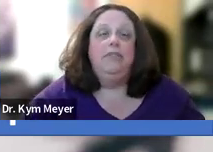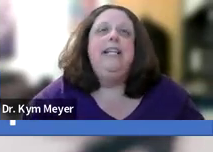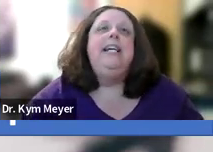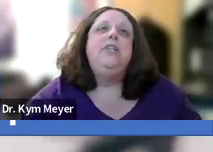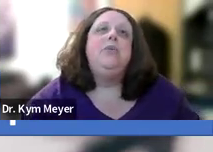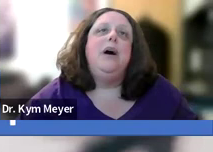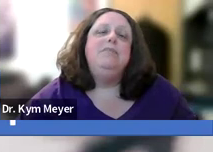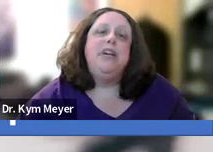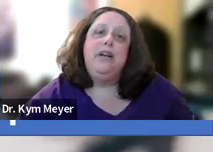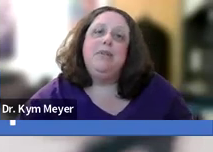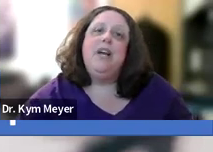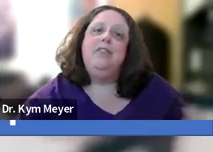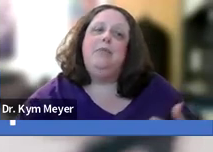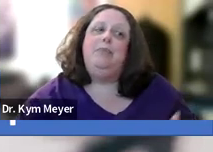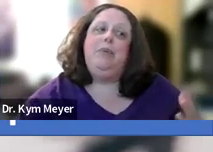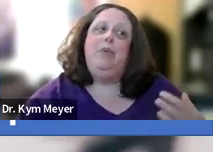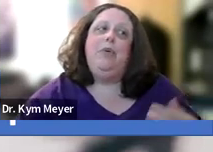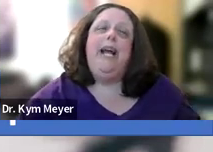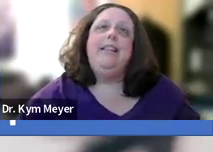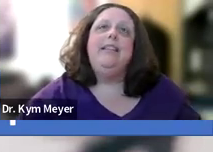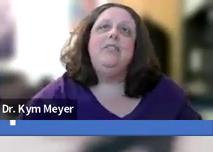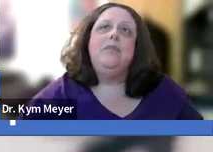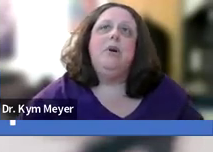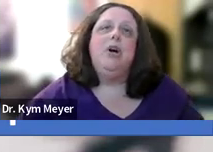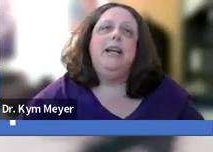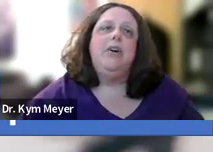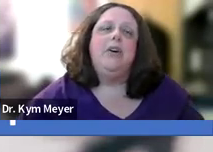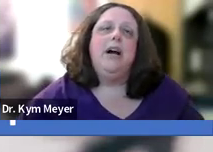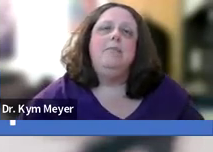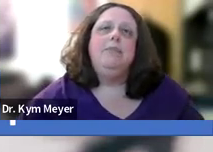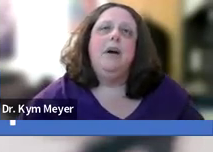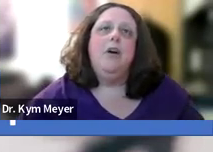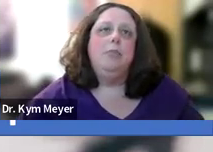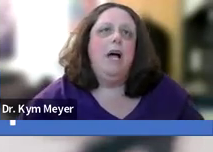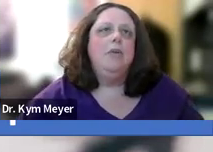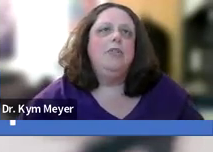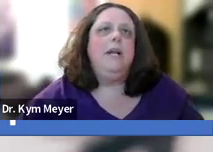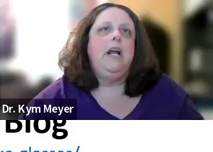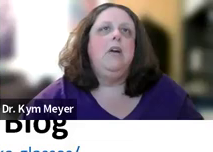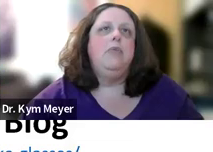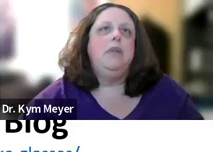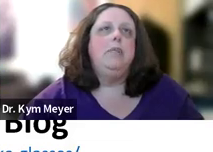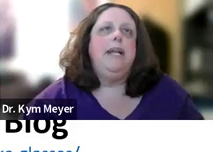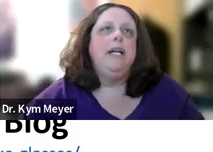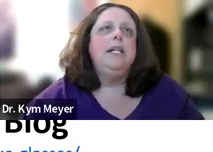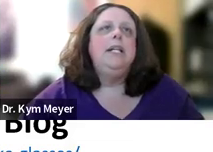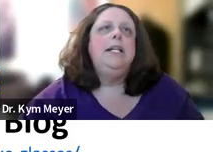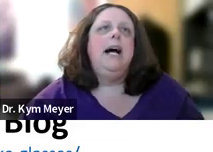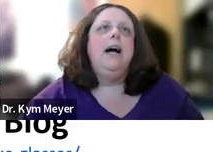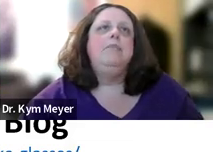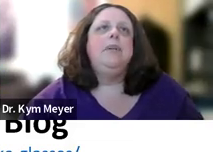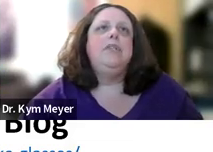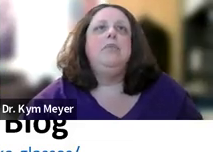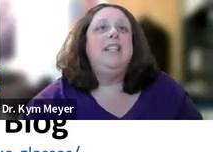all. So Sherry Eberts kind of created this in her blog, which I'm going to kind of go through a little bit here.